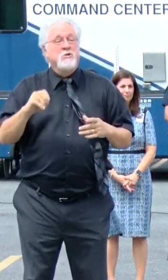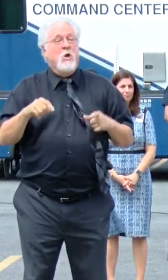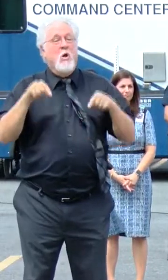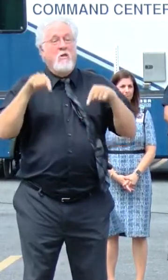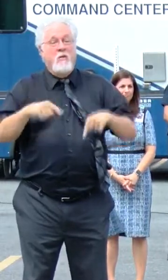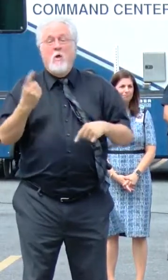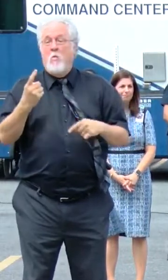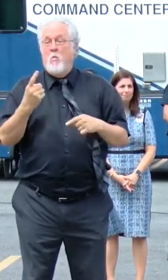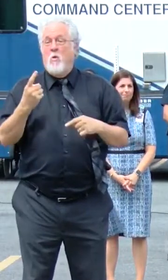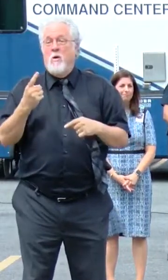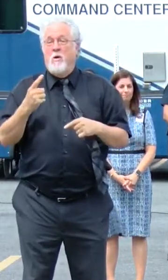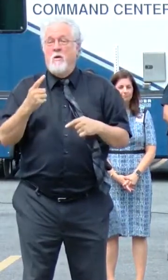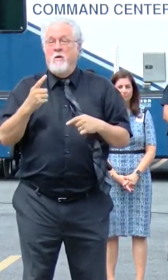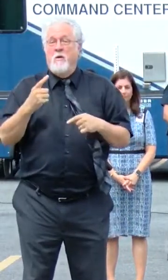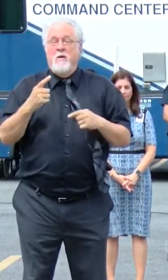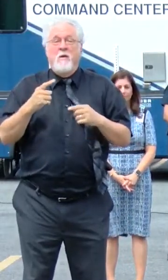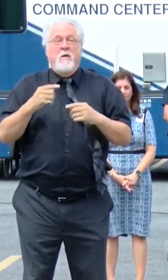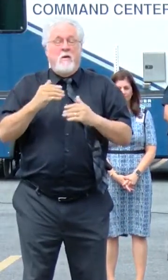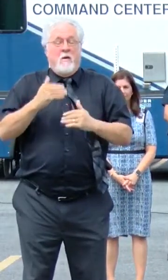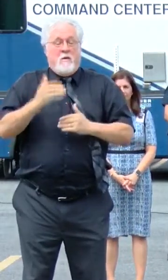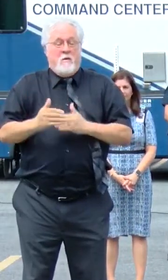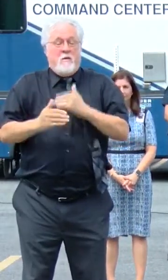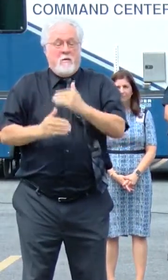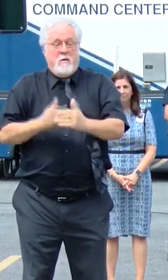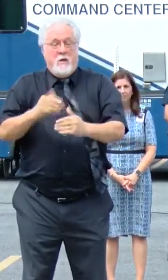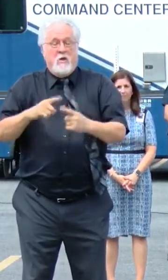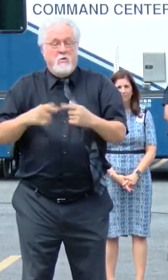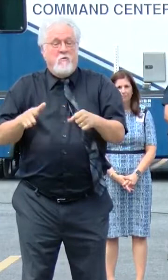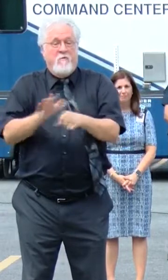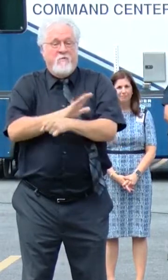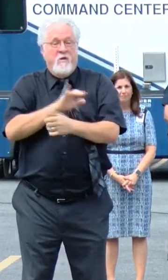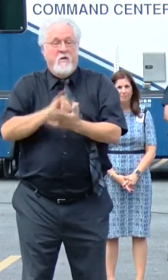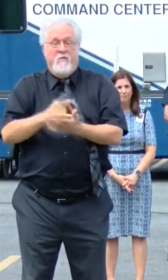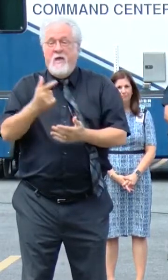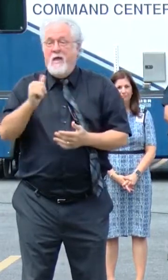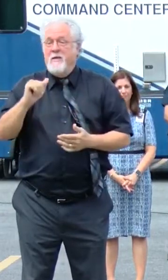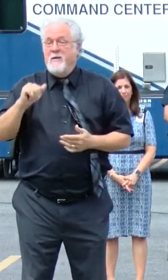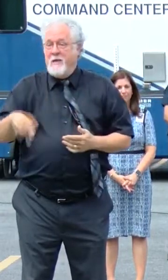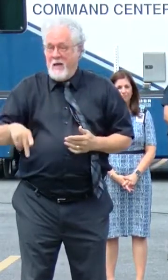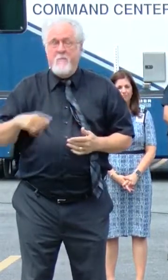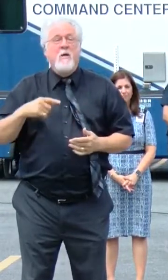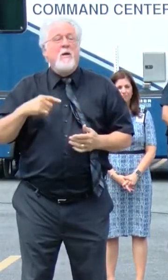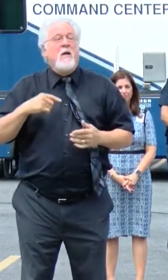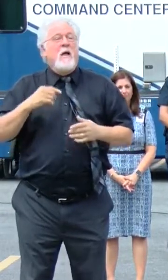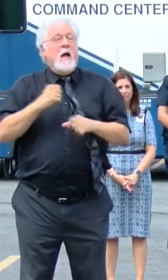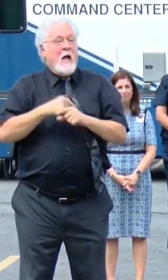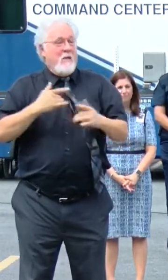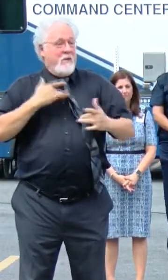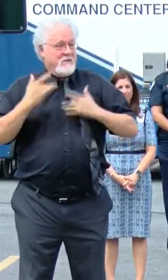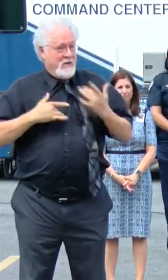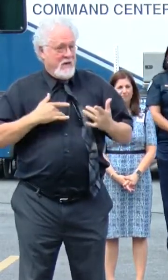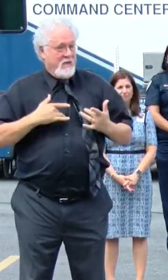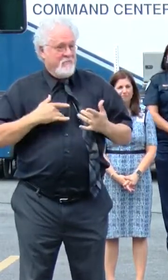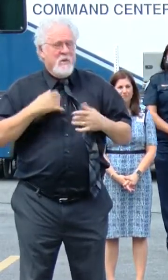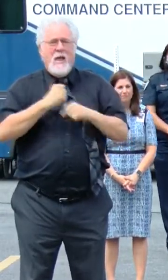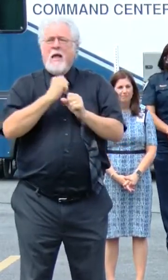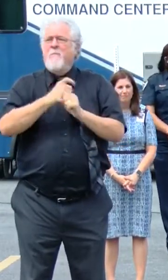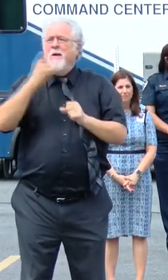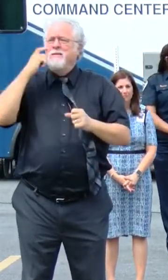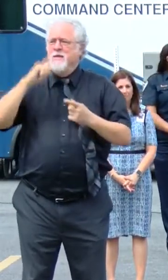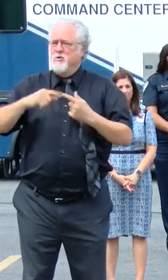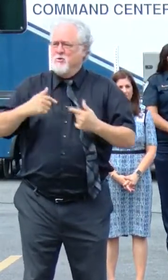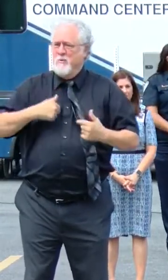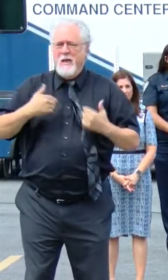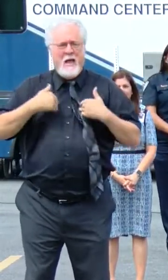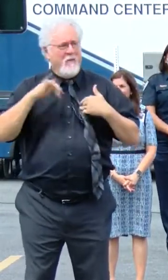one more tool to help fill that gap. I'm excited about this. It only made sense to me to have